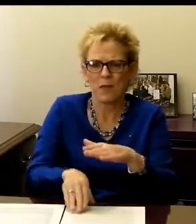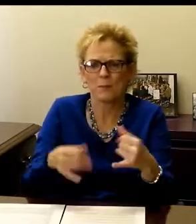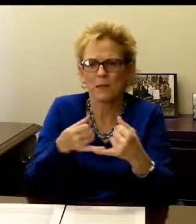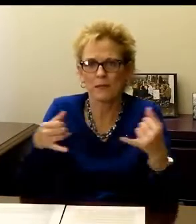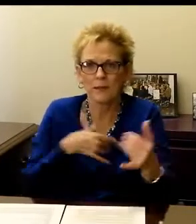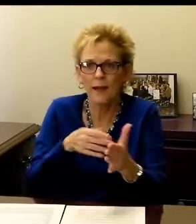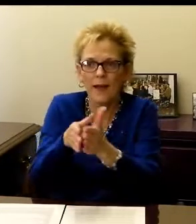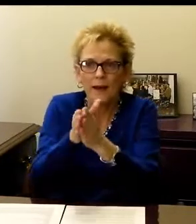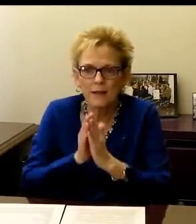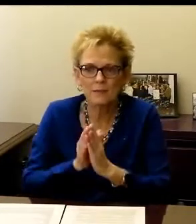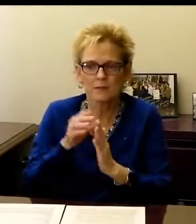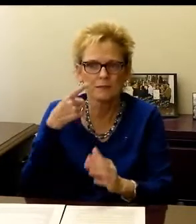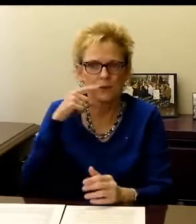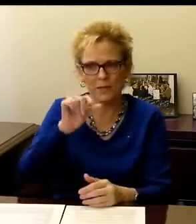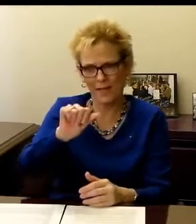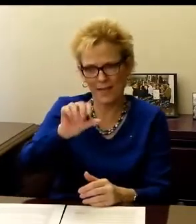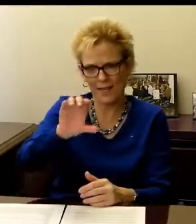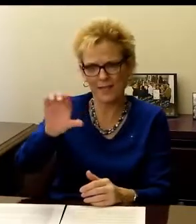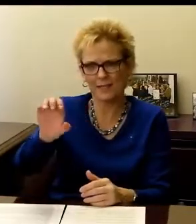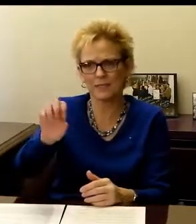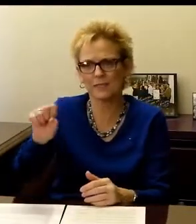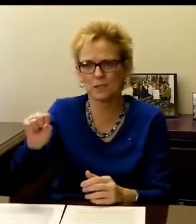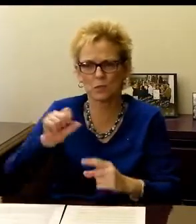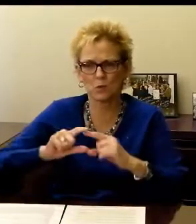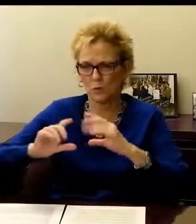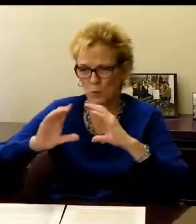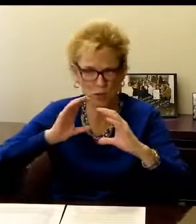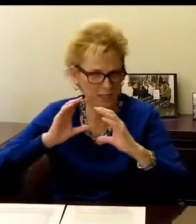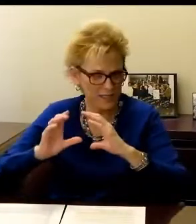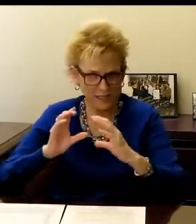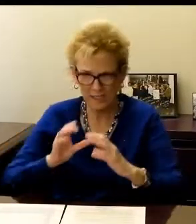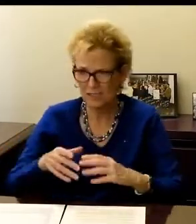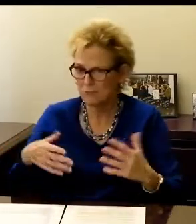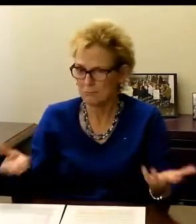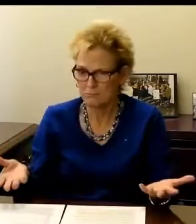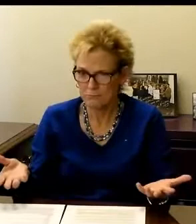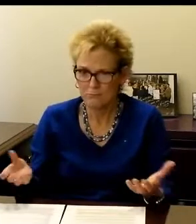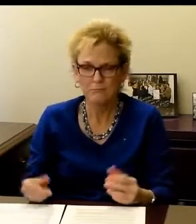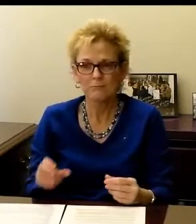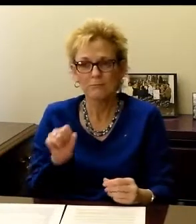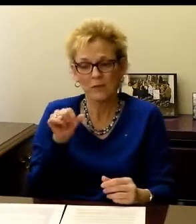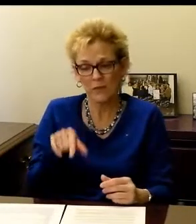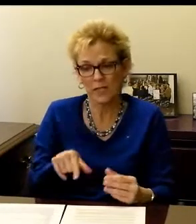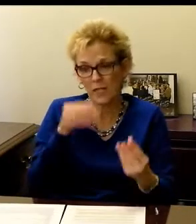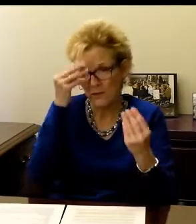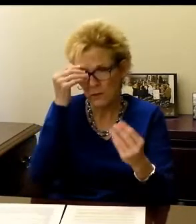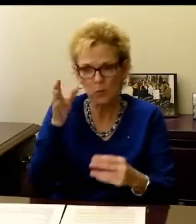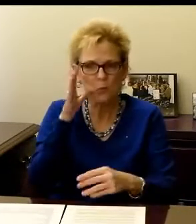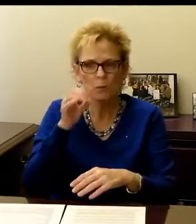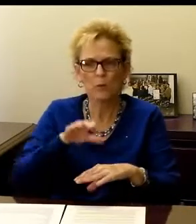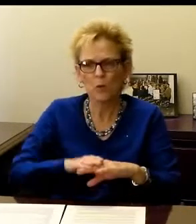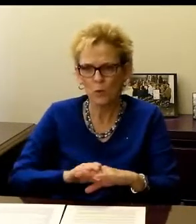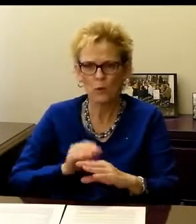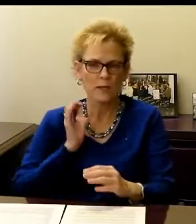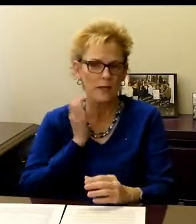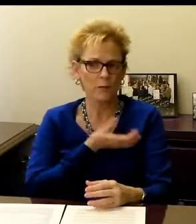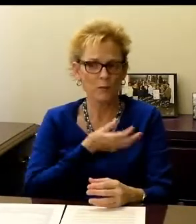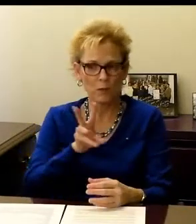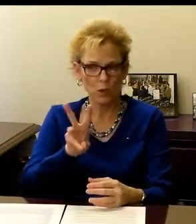The bottom line is we are asking for equal access to communication. This information will